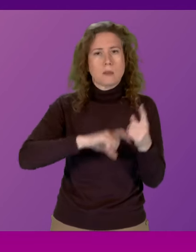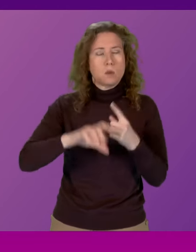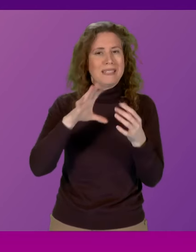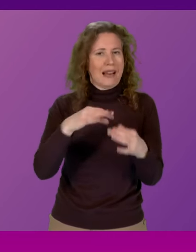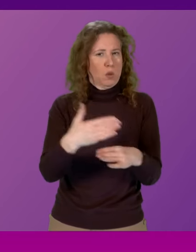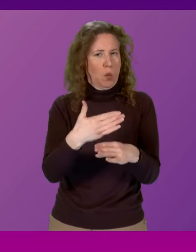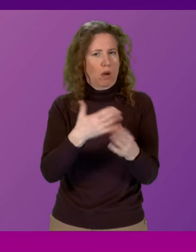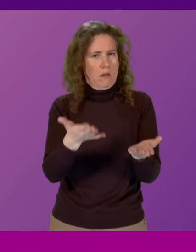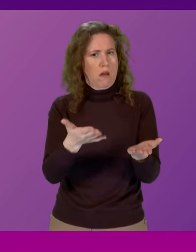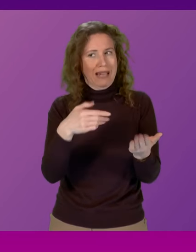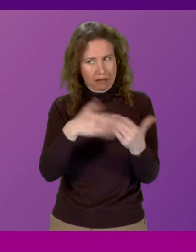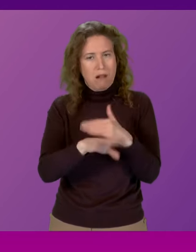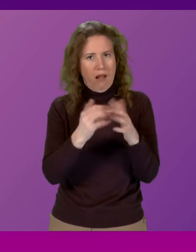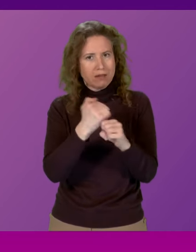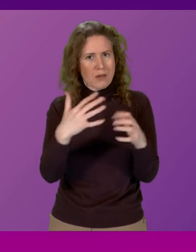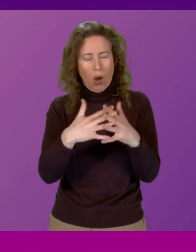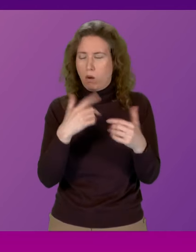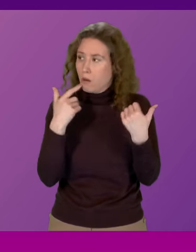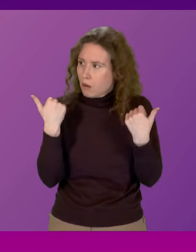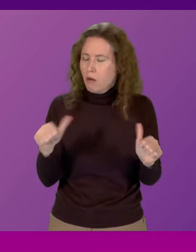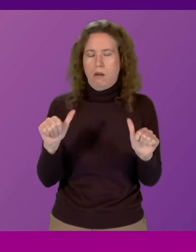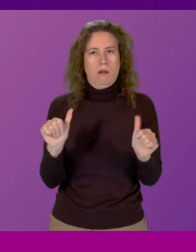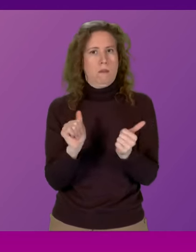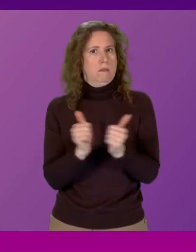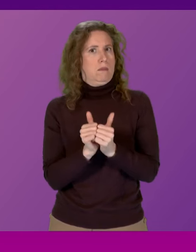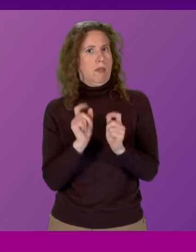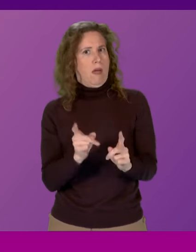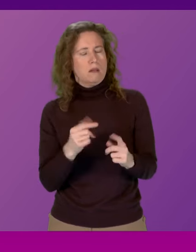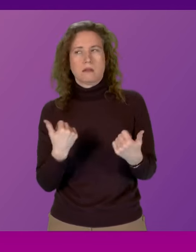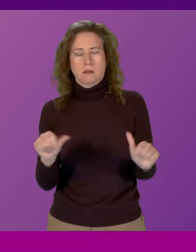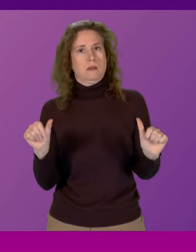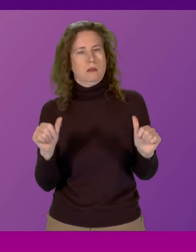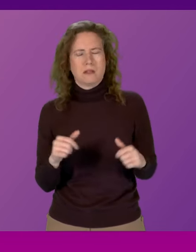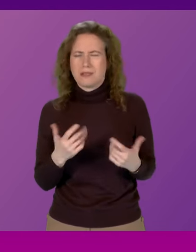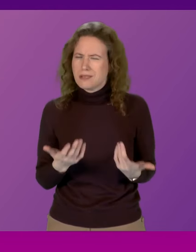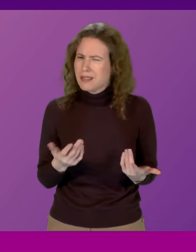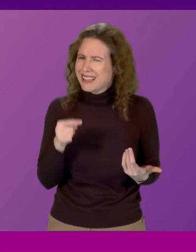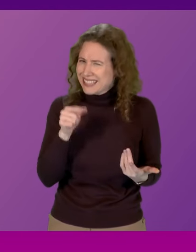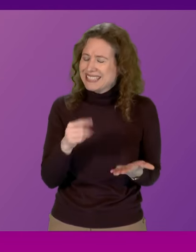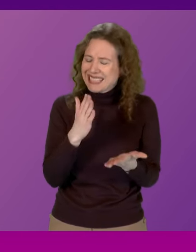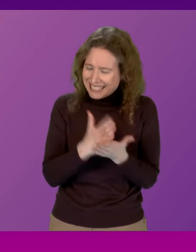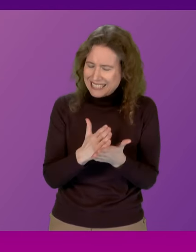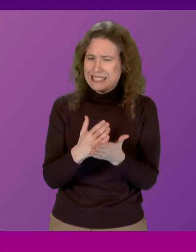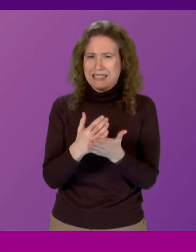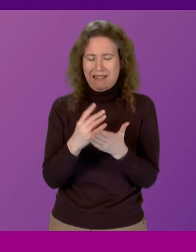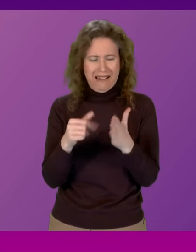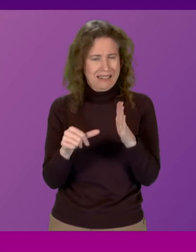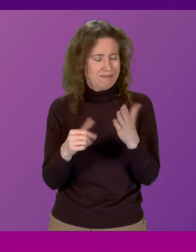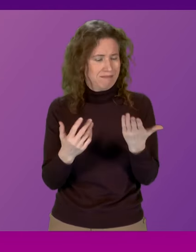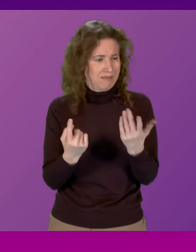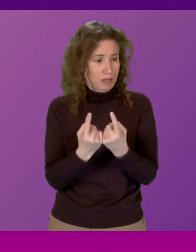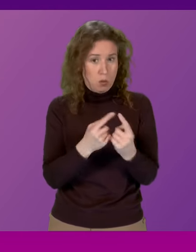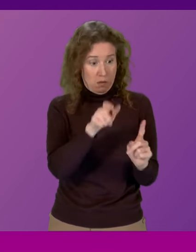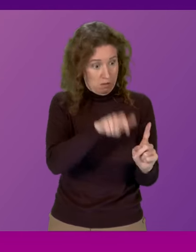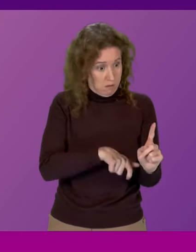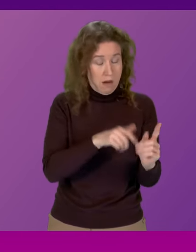in Glasgow. I'm pleased we've been able to get to a resolution on that very matter. This, of course, is a matter between Michael Matheson as